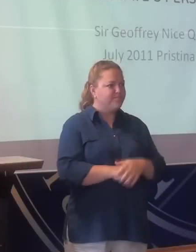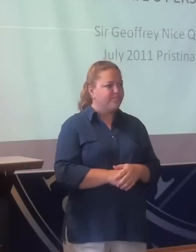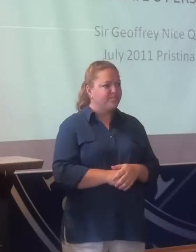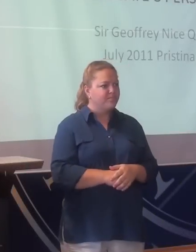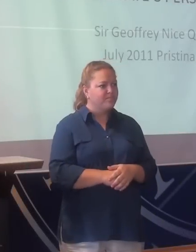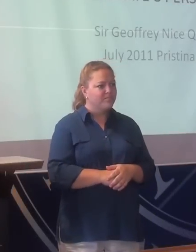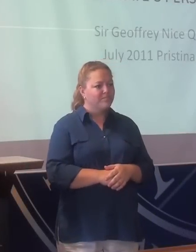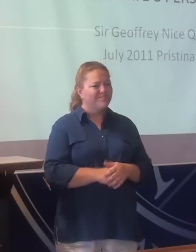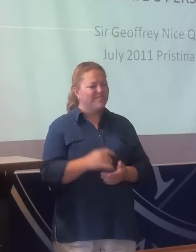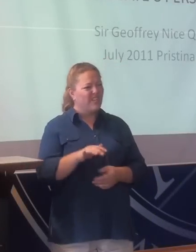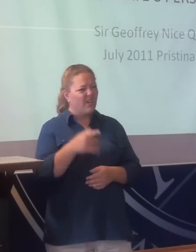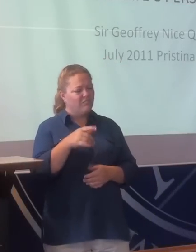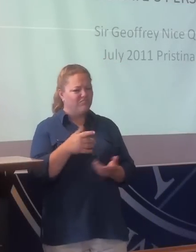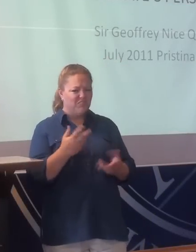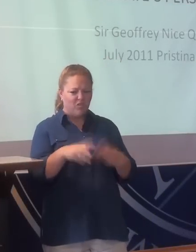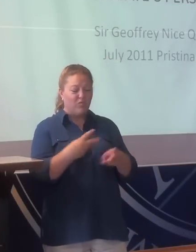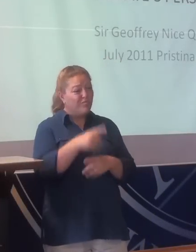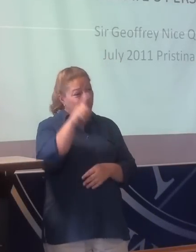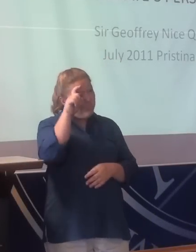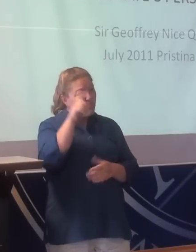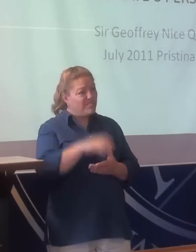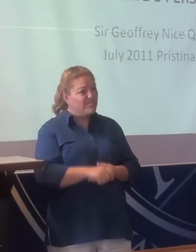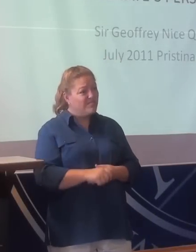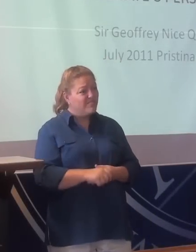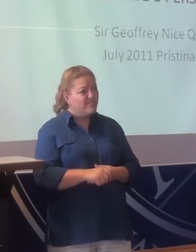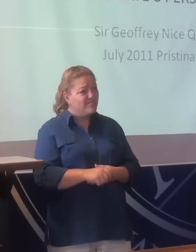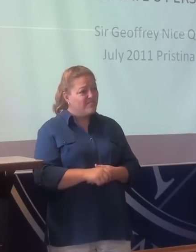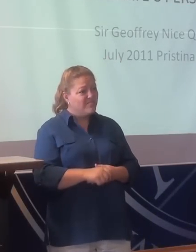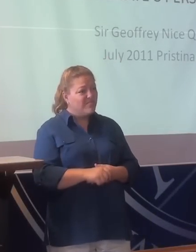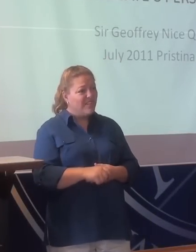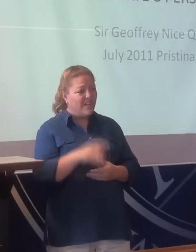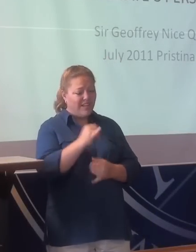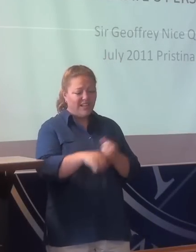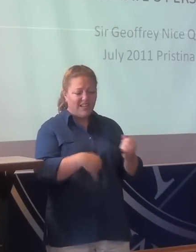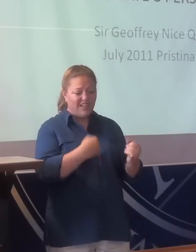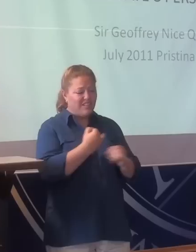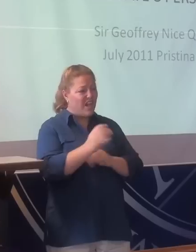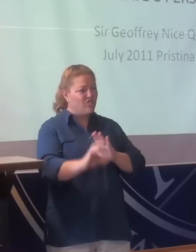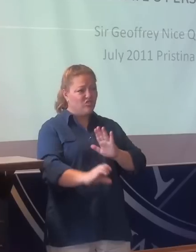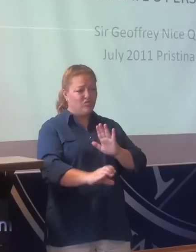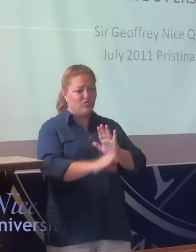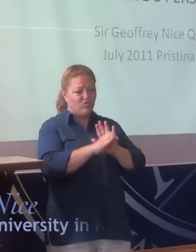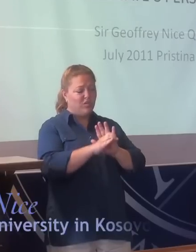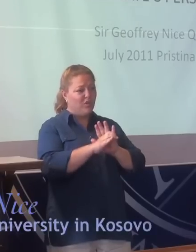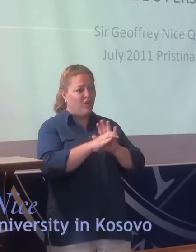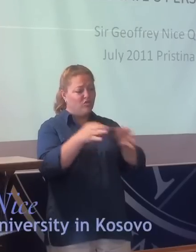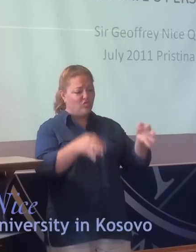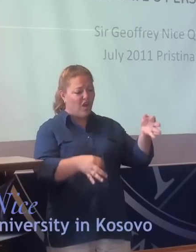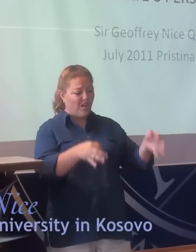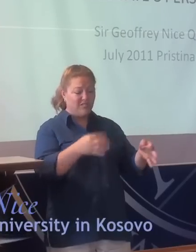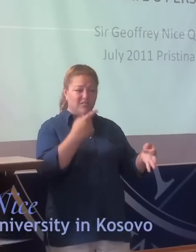It's a puzzling world, is the world of international criminal tribunals,